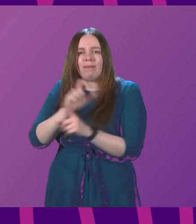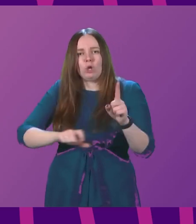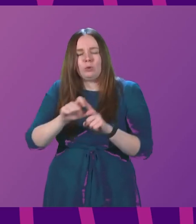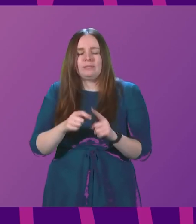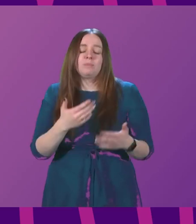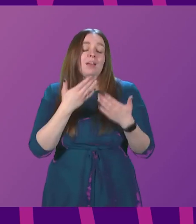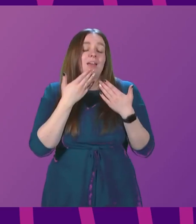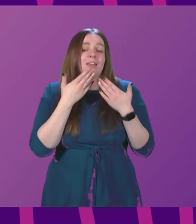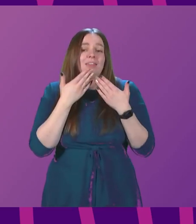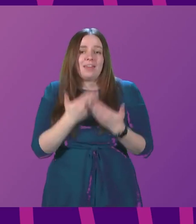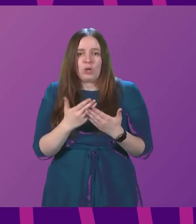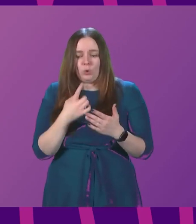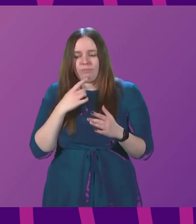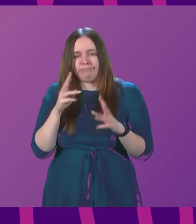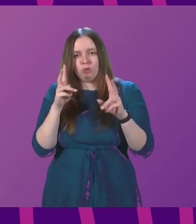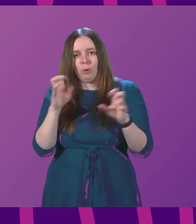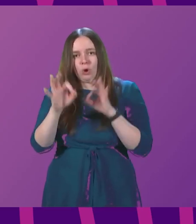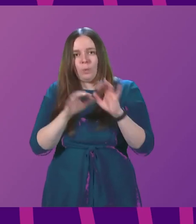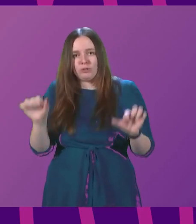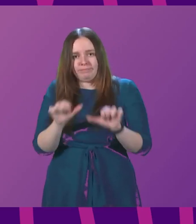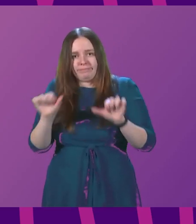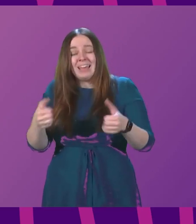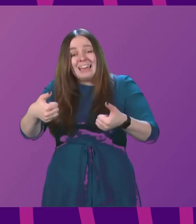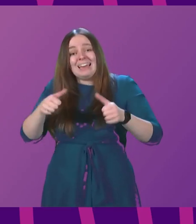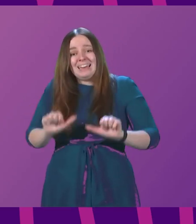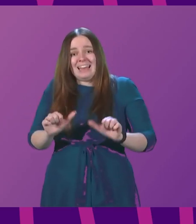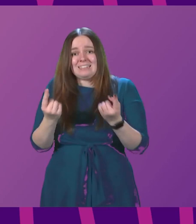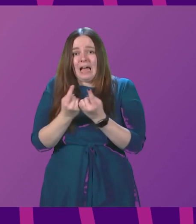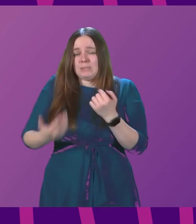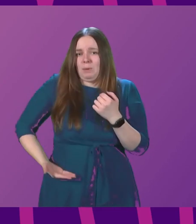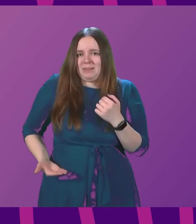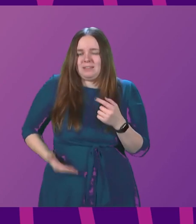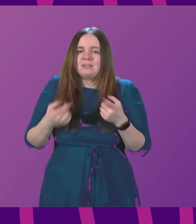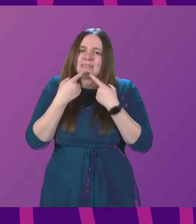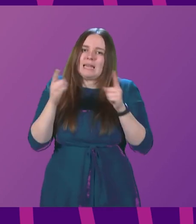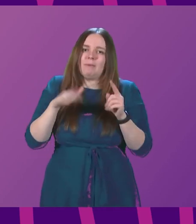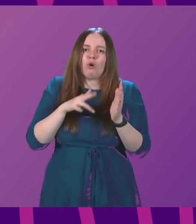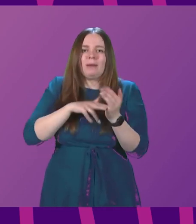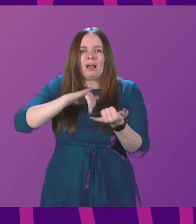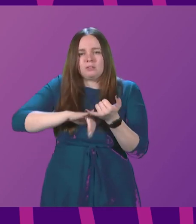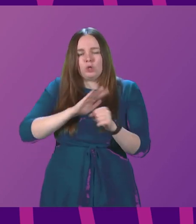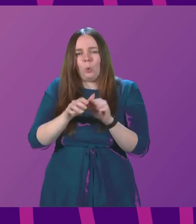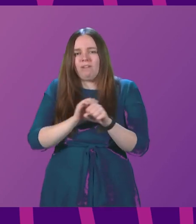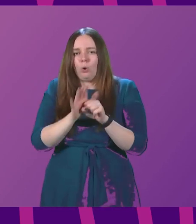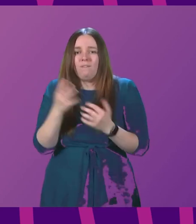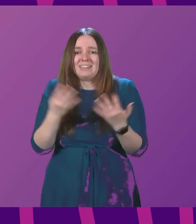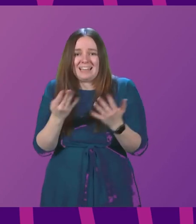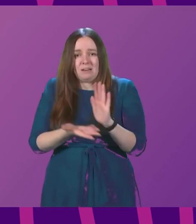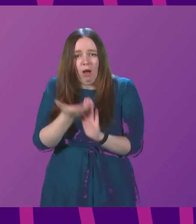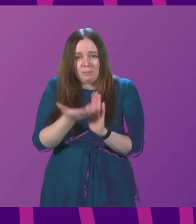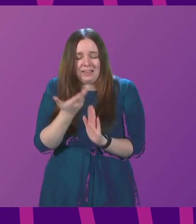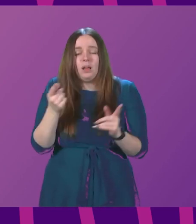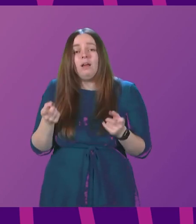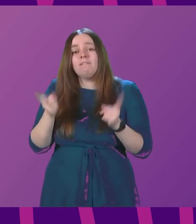Thank you. That concludes topical questions. The next item of business is a statement by Nicola Sturgeon on COVID-19 update. The First